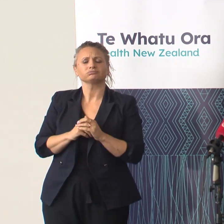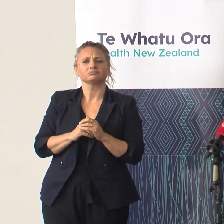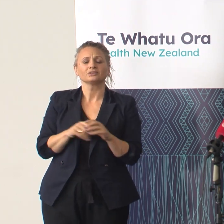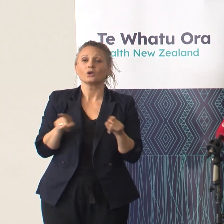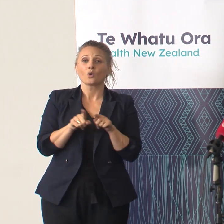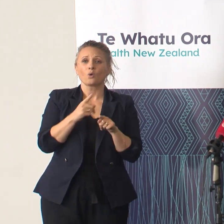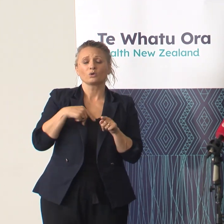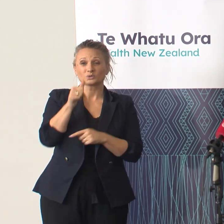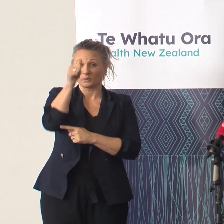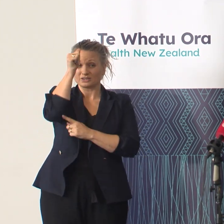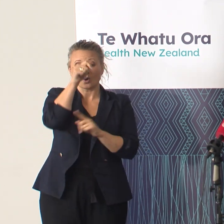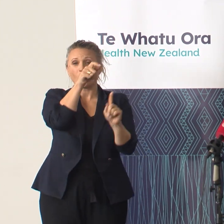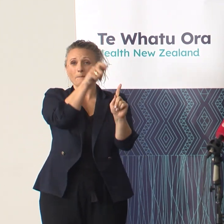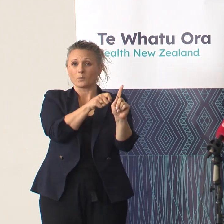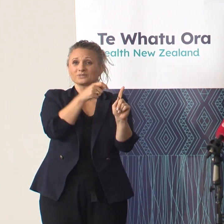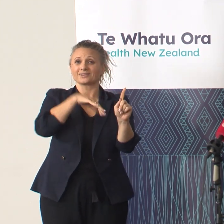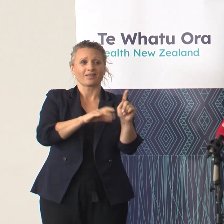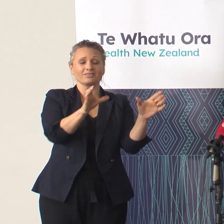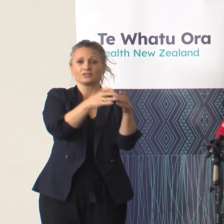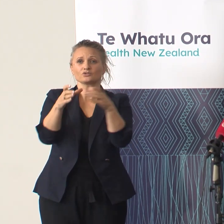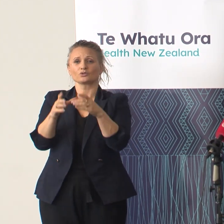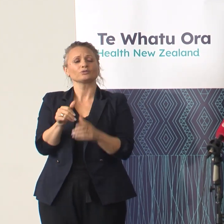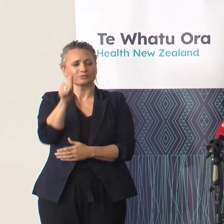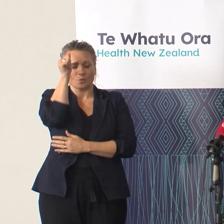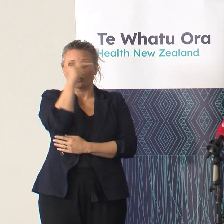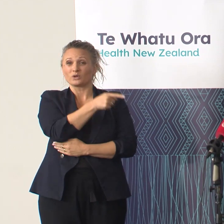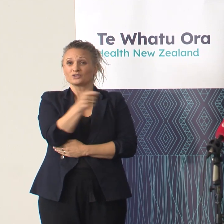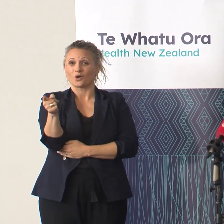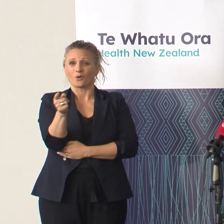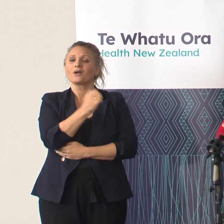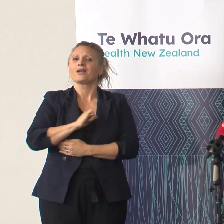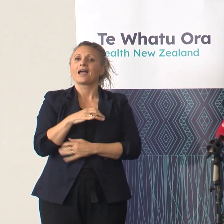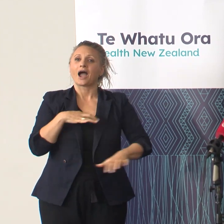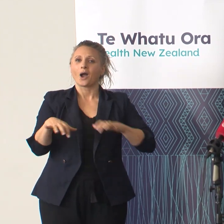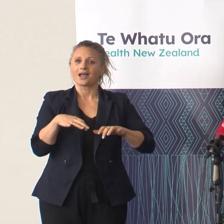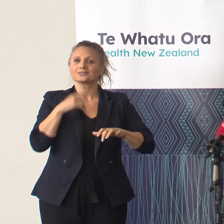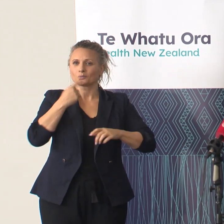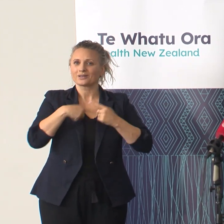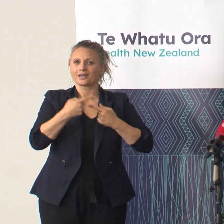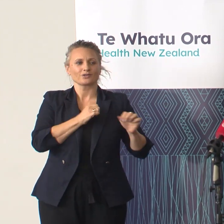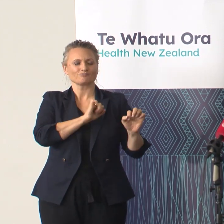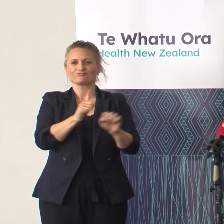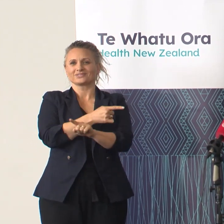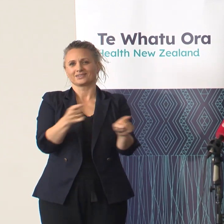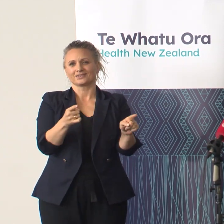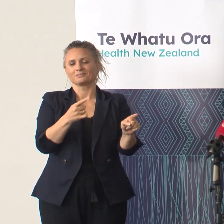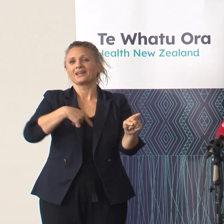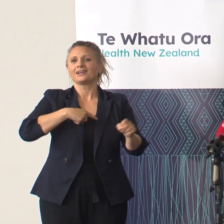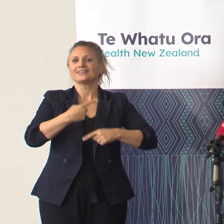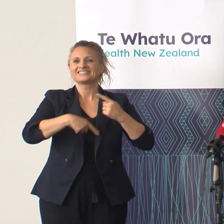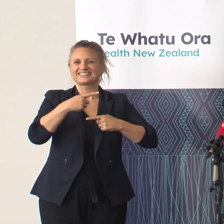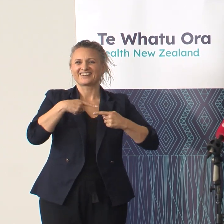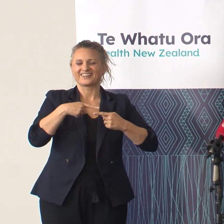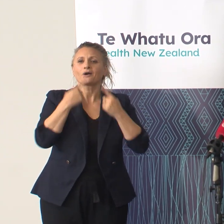someone in these groups, and our actions to date have helped protect them. Let's keep caring about them. Kia